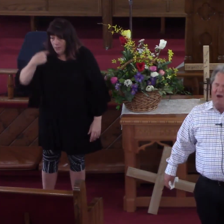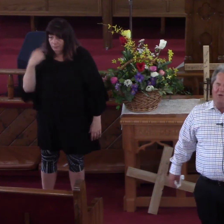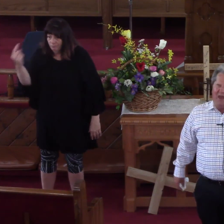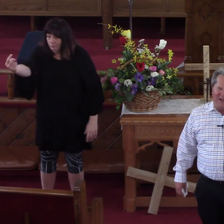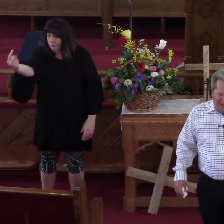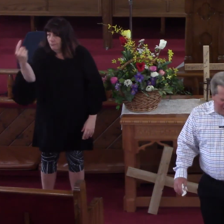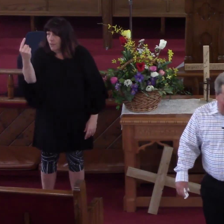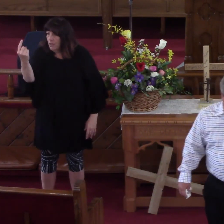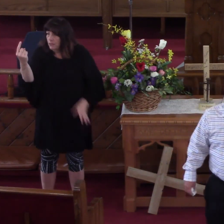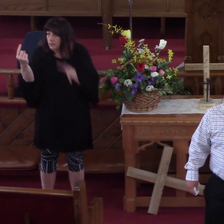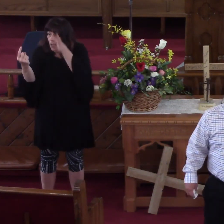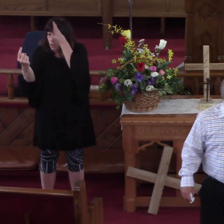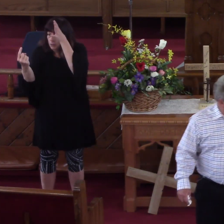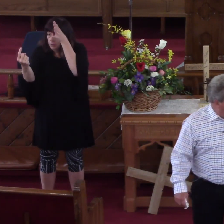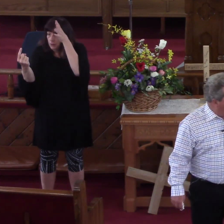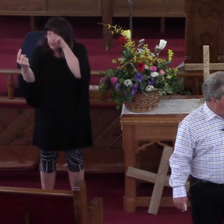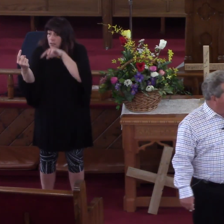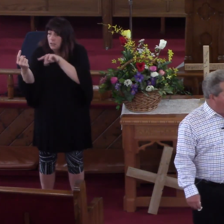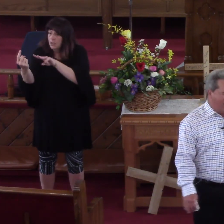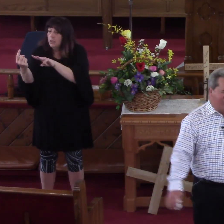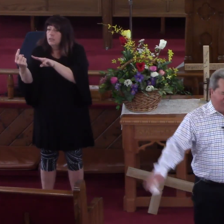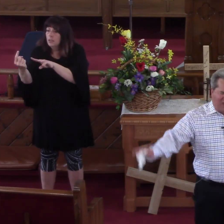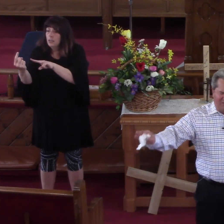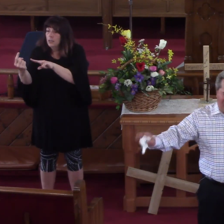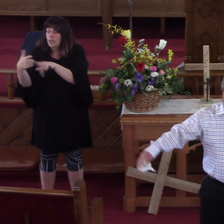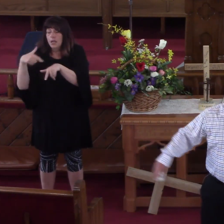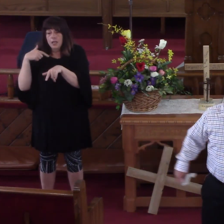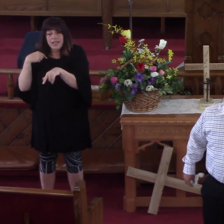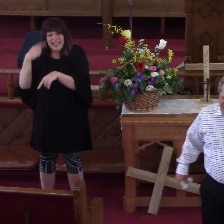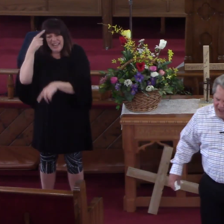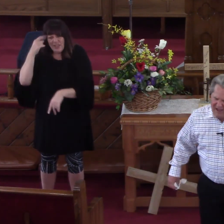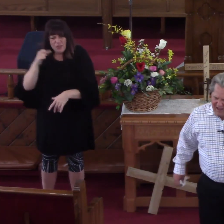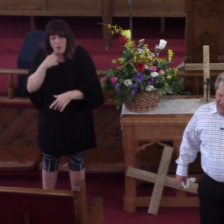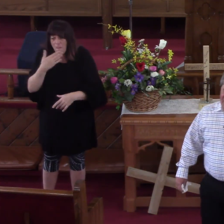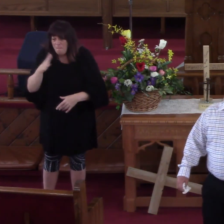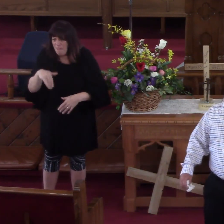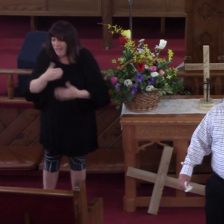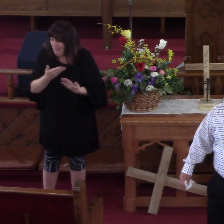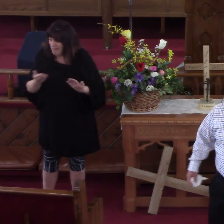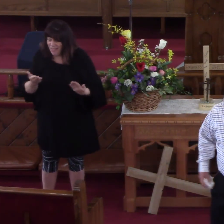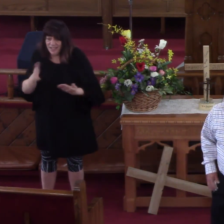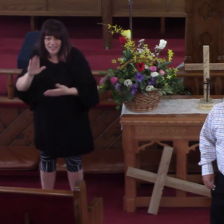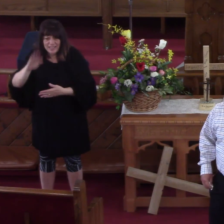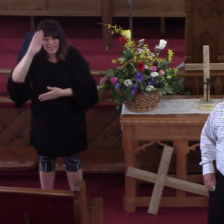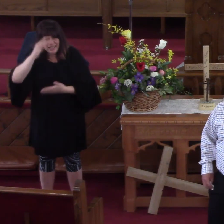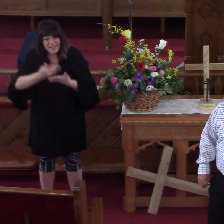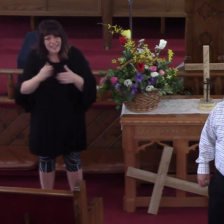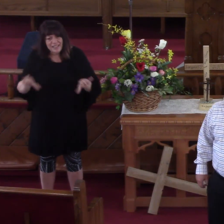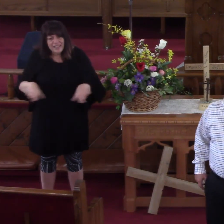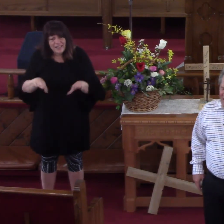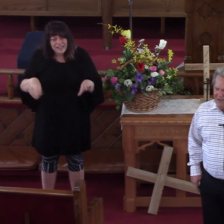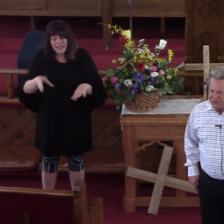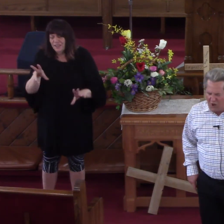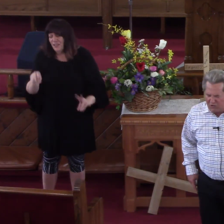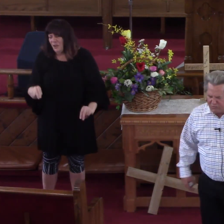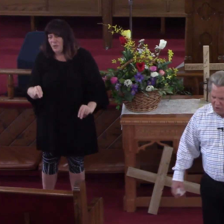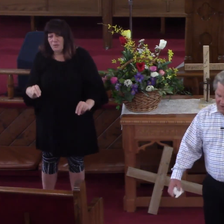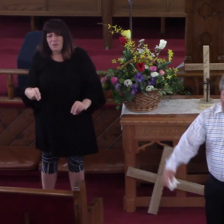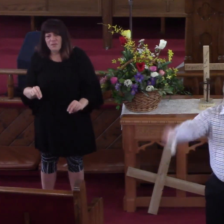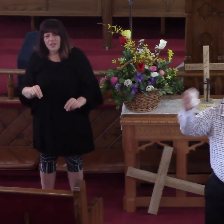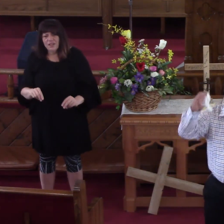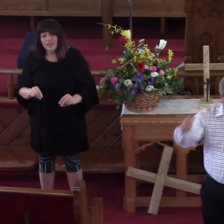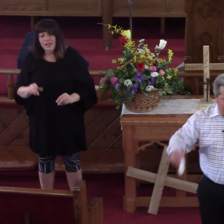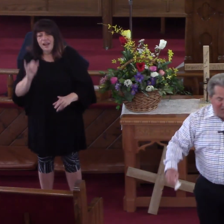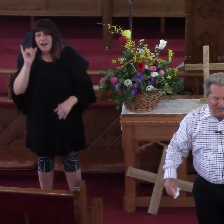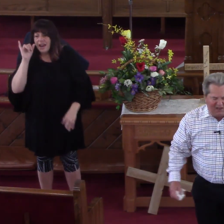he seen him coming, he never thought, my friend, of anything that he had done. He is his mind and his fault